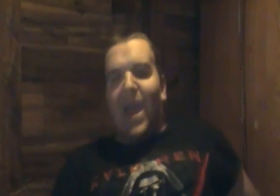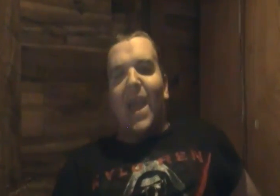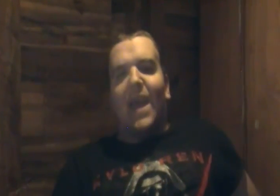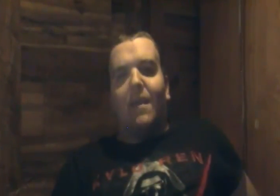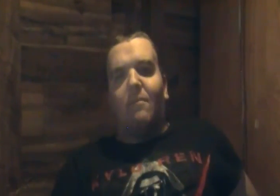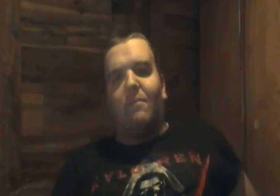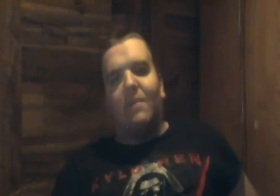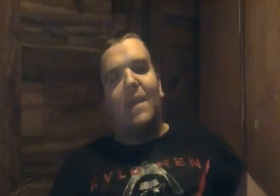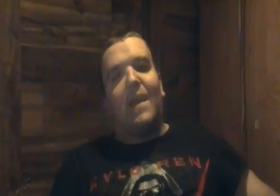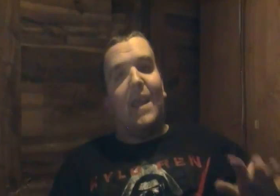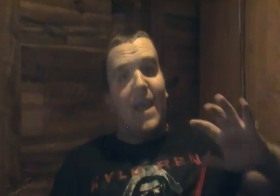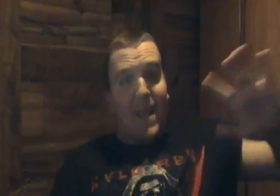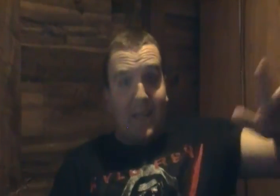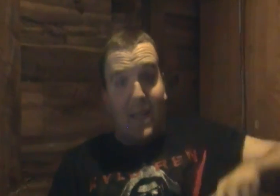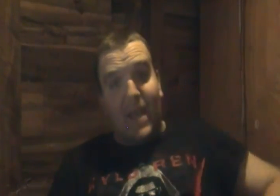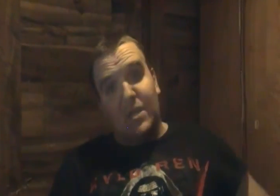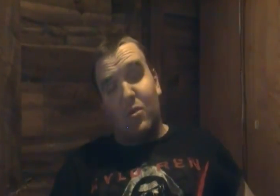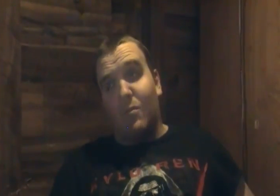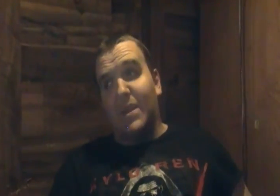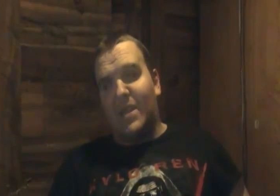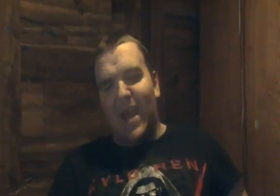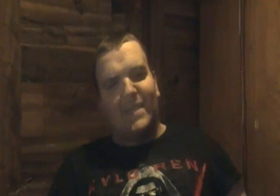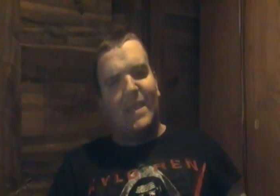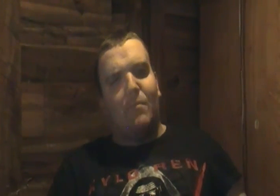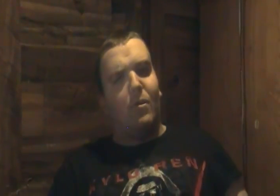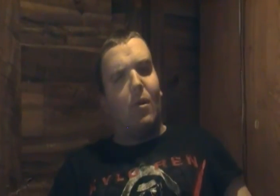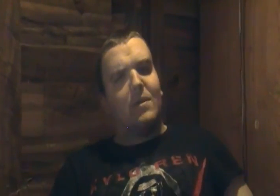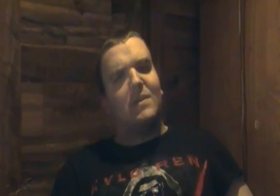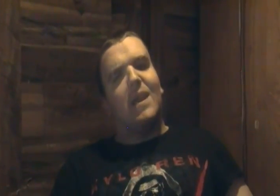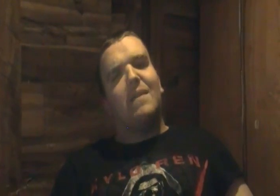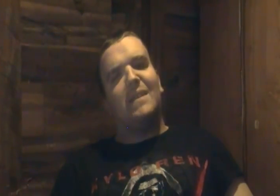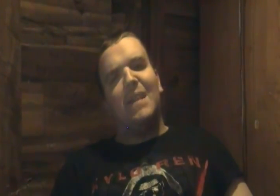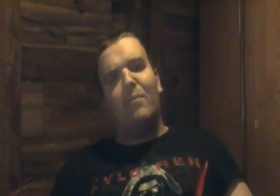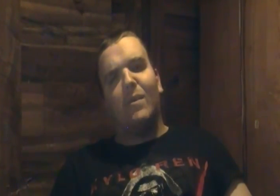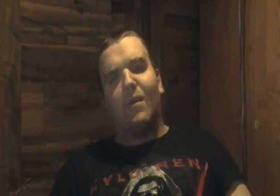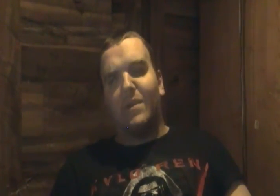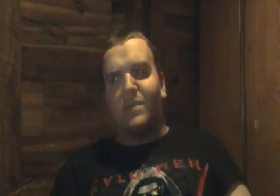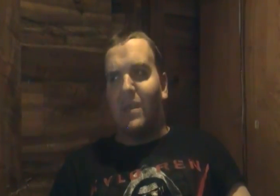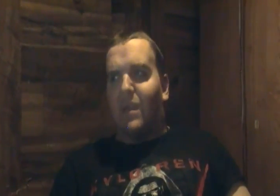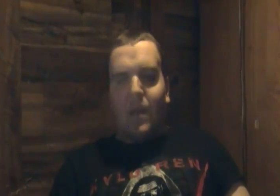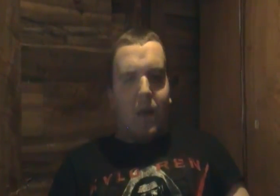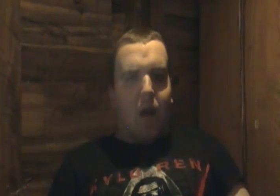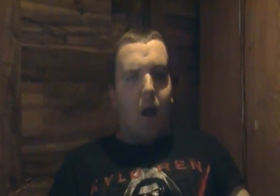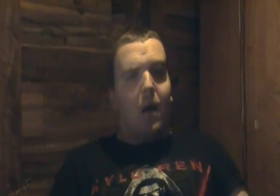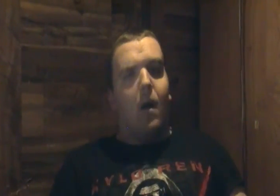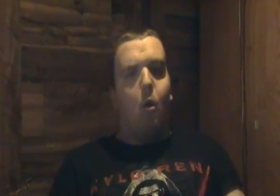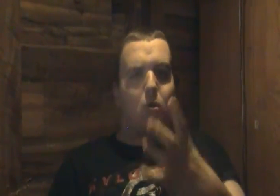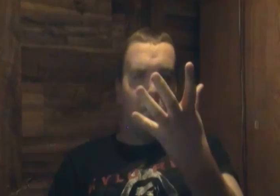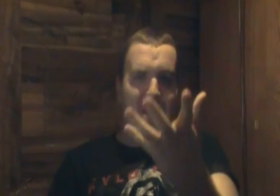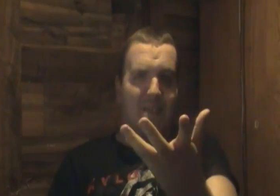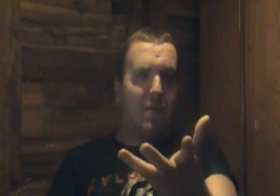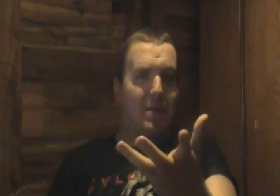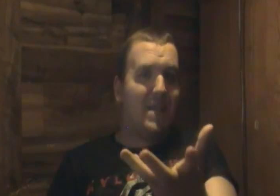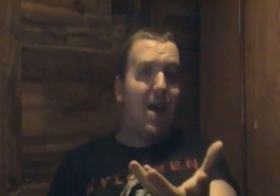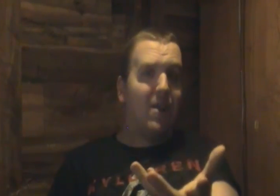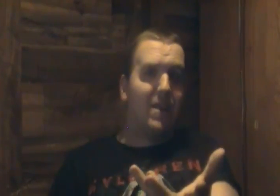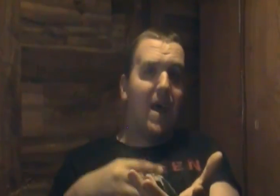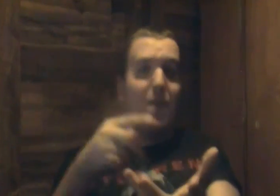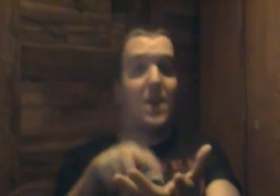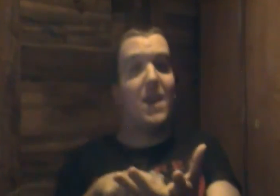and then they get into the next room which has the temple guards the temple guards uh hold a piece of the medallion that they